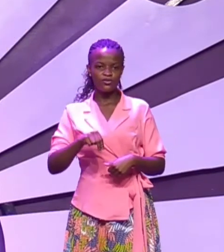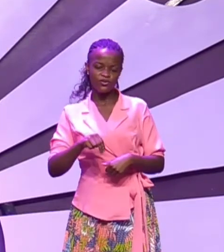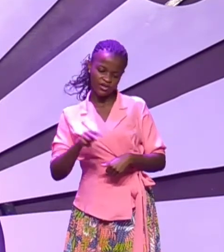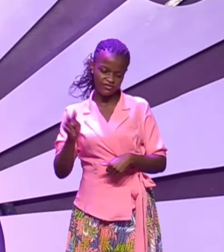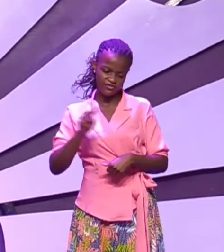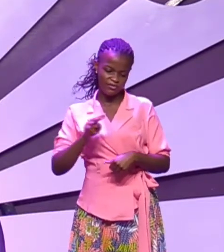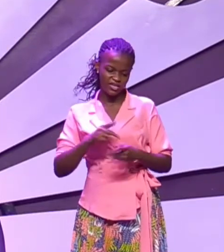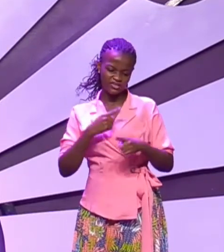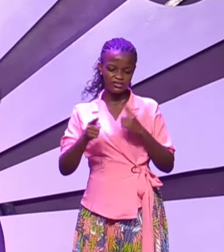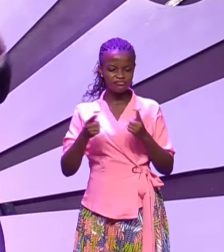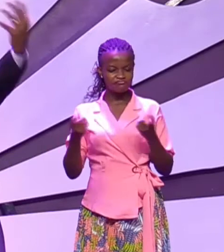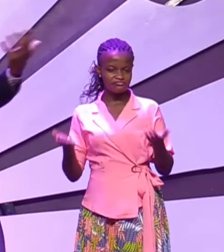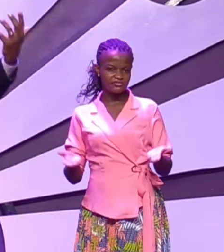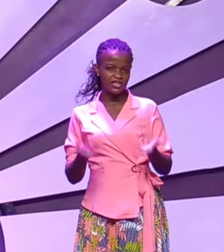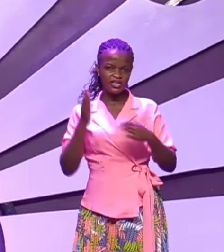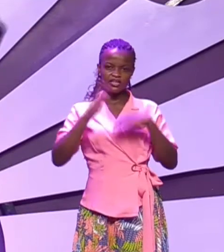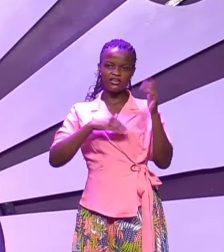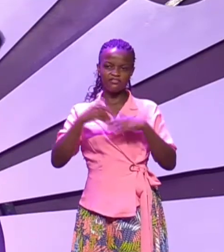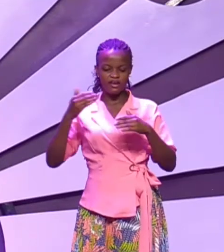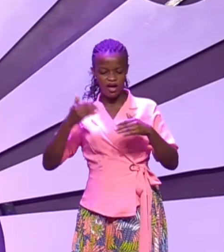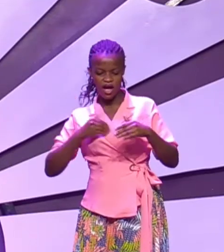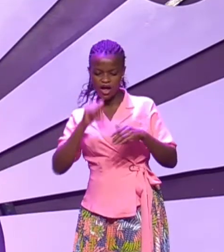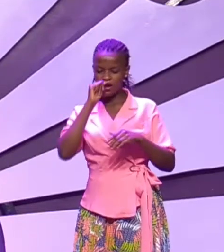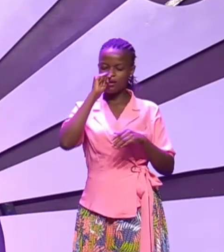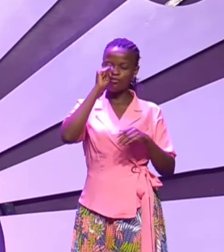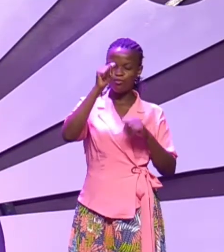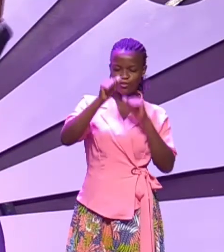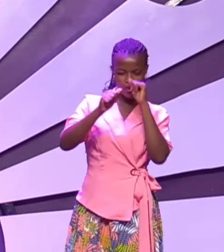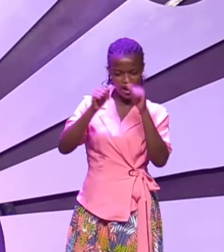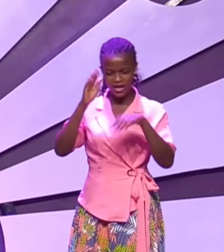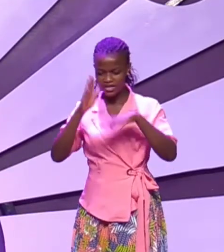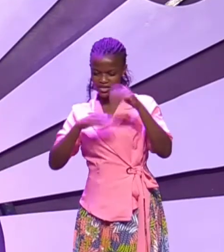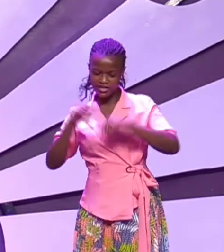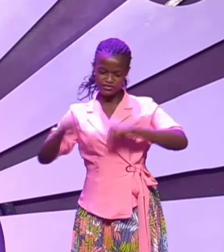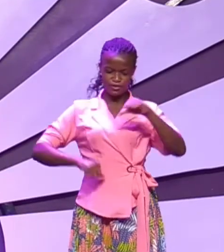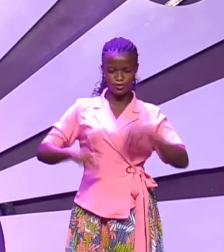didn't have much problem with clout and pride